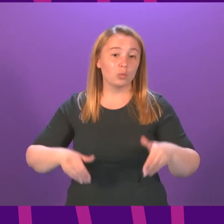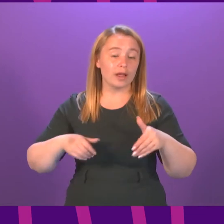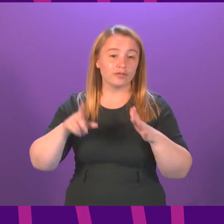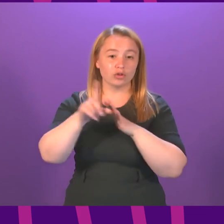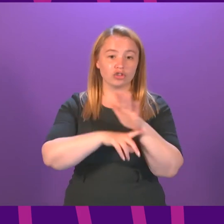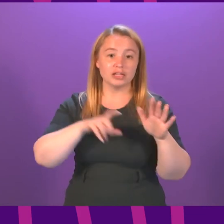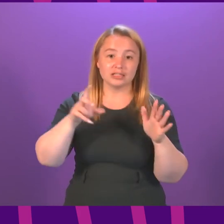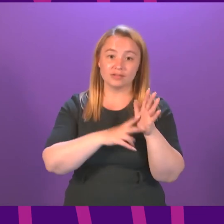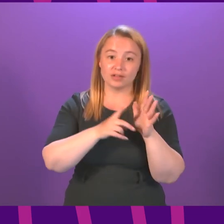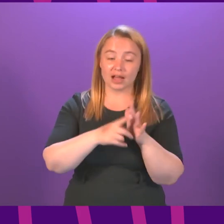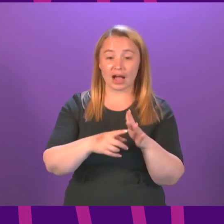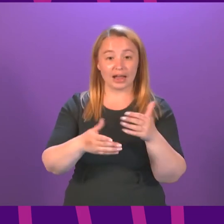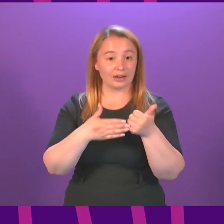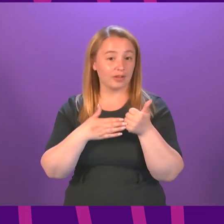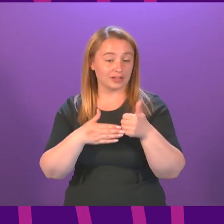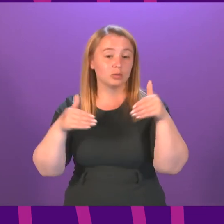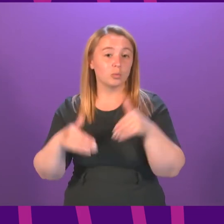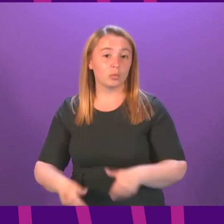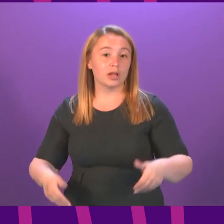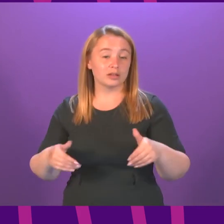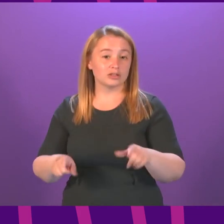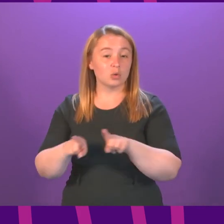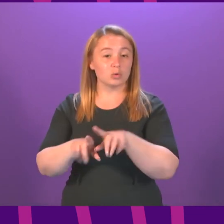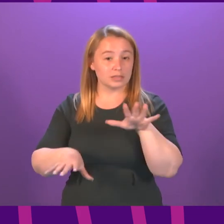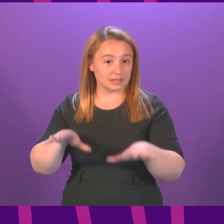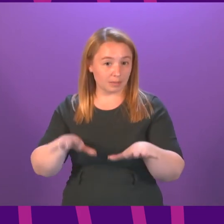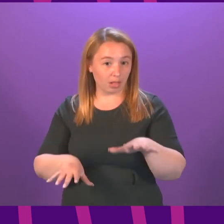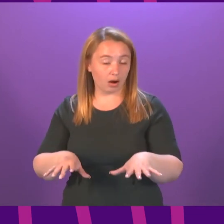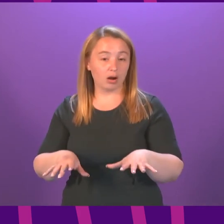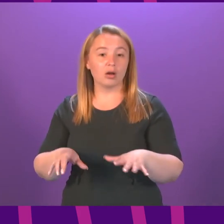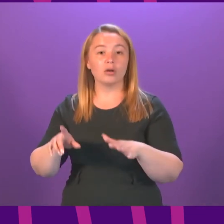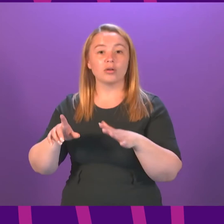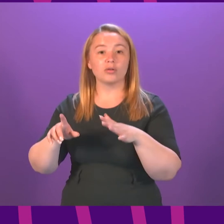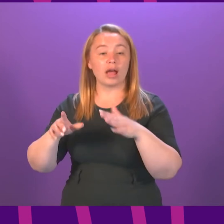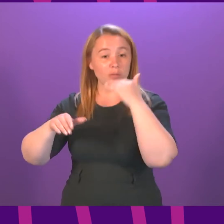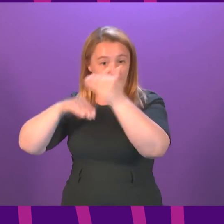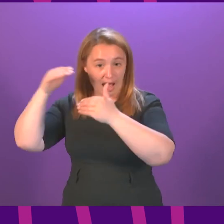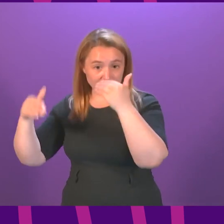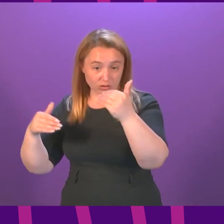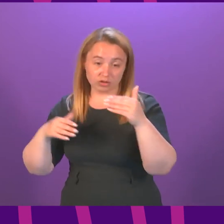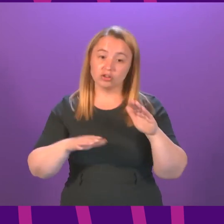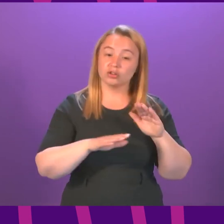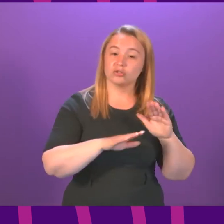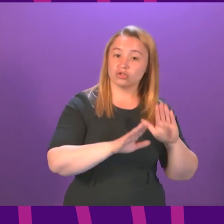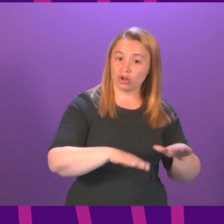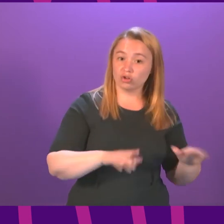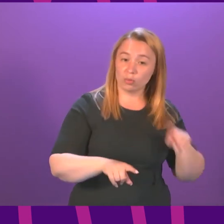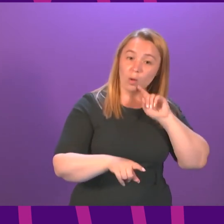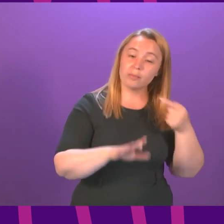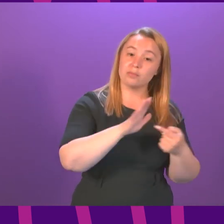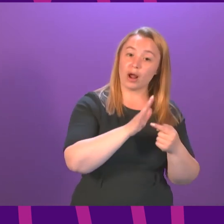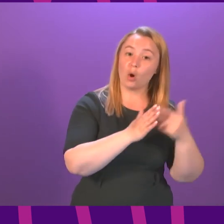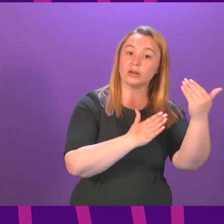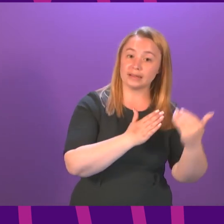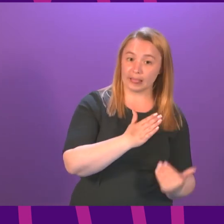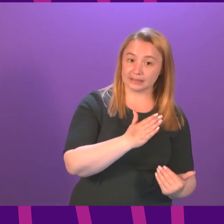that just as with the adult population they recommend an order of priority for children over the age of 12 and that may take account